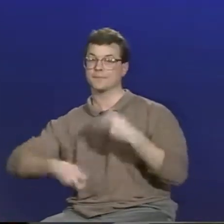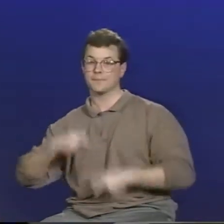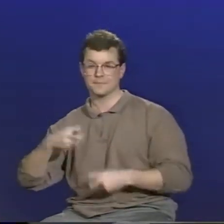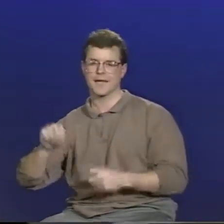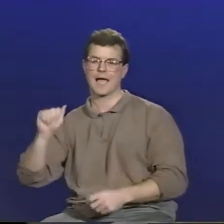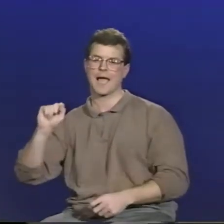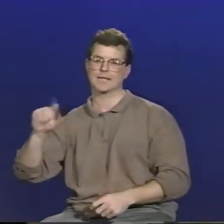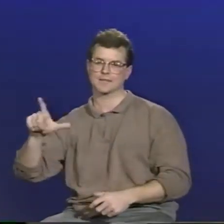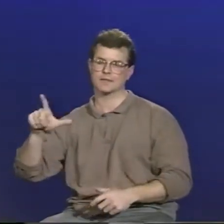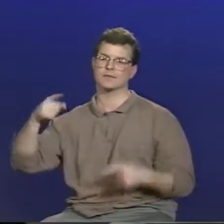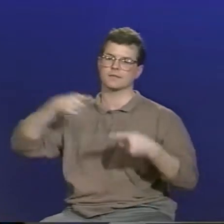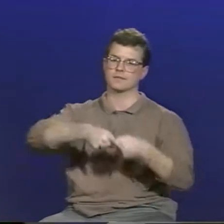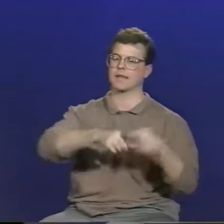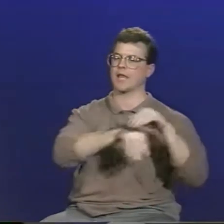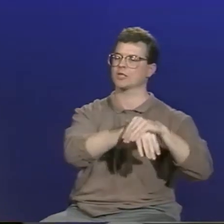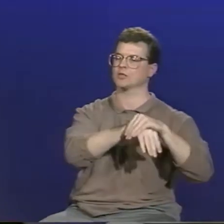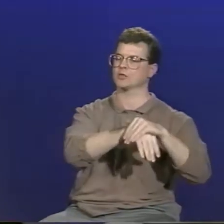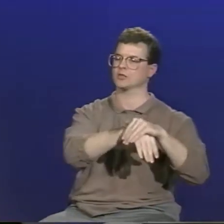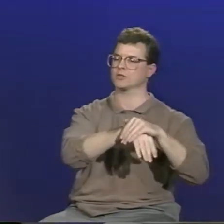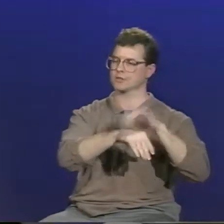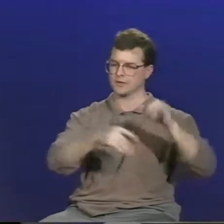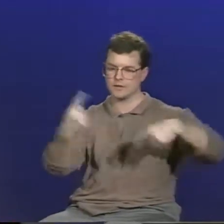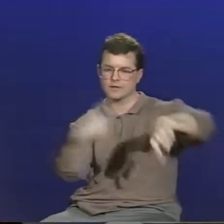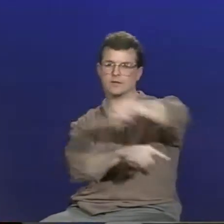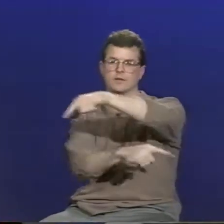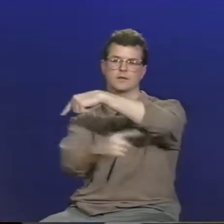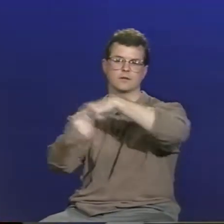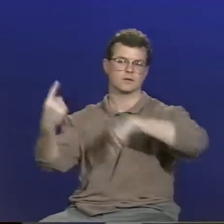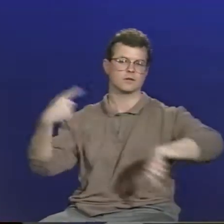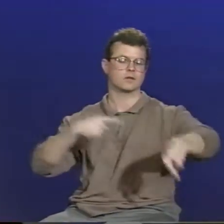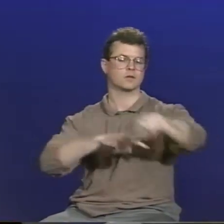I see one main issue is the ASL English controversy.